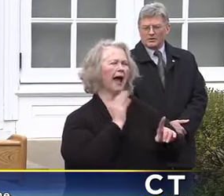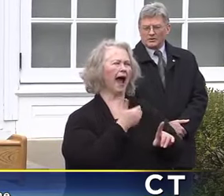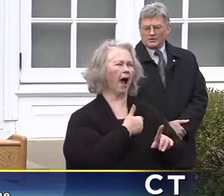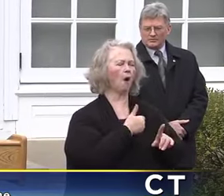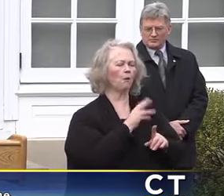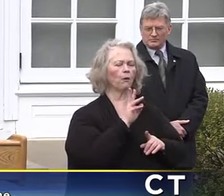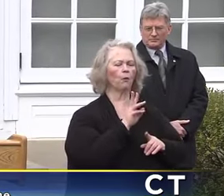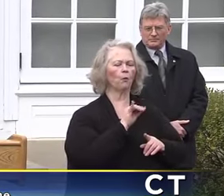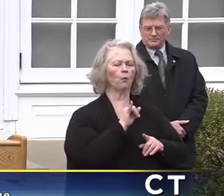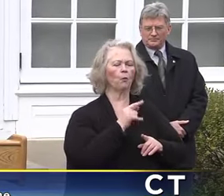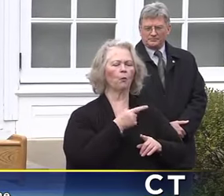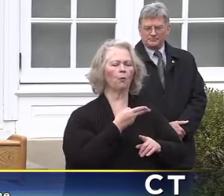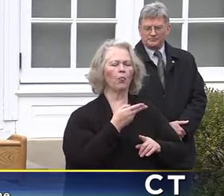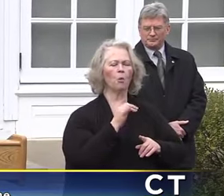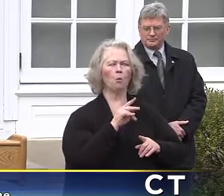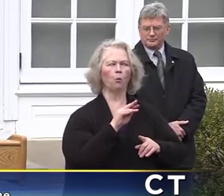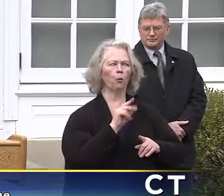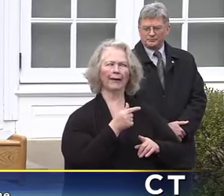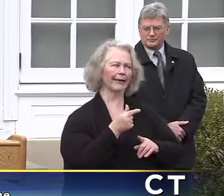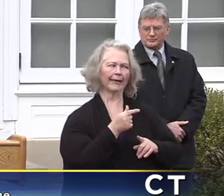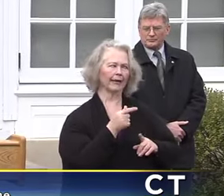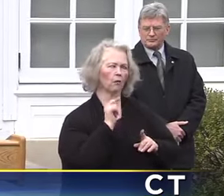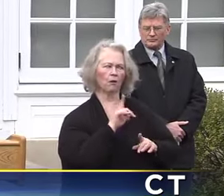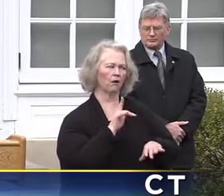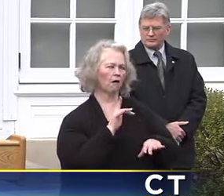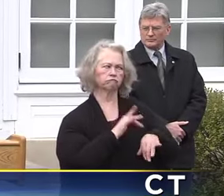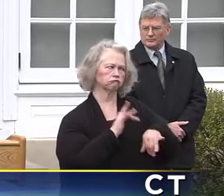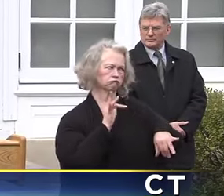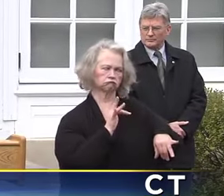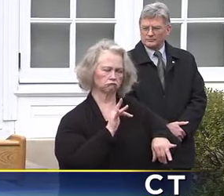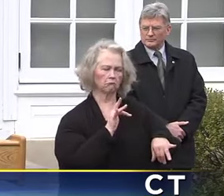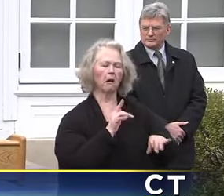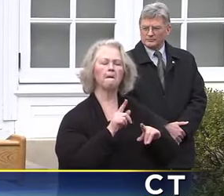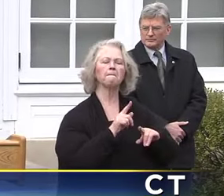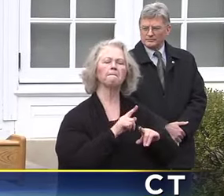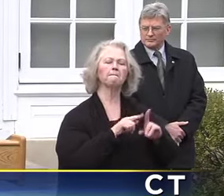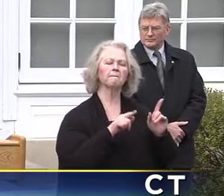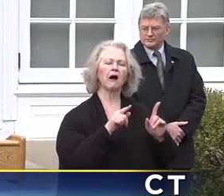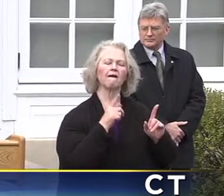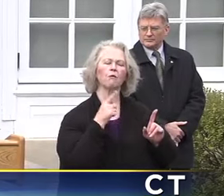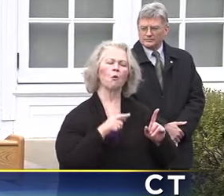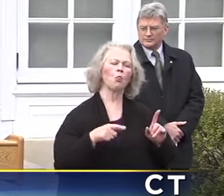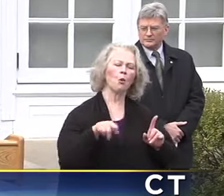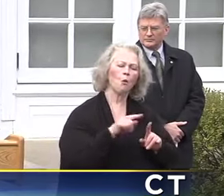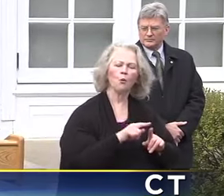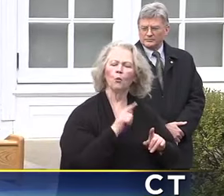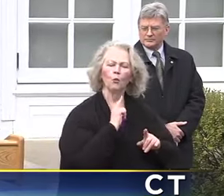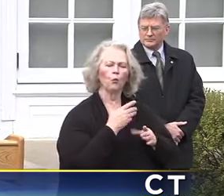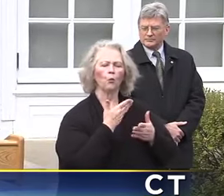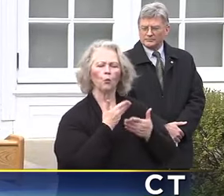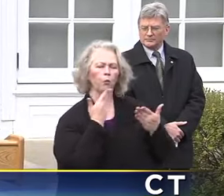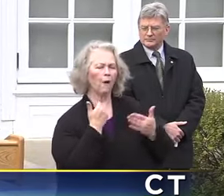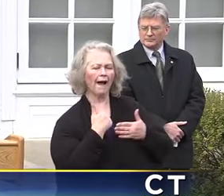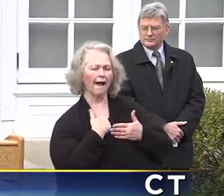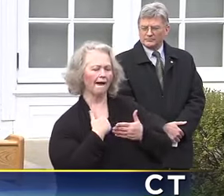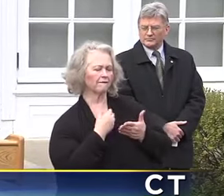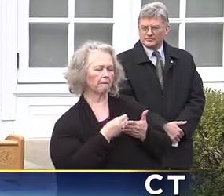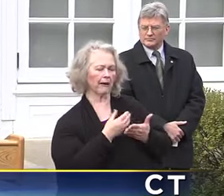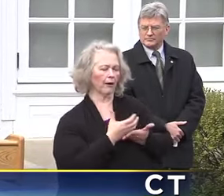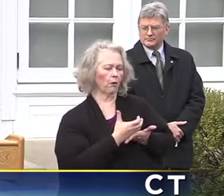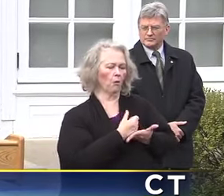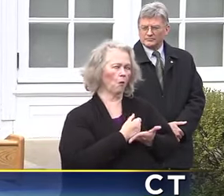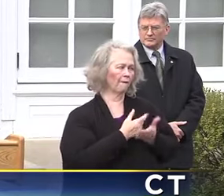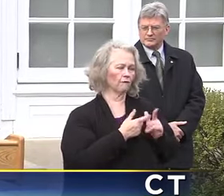paychecks in a weekly or biweekly basis. So it's only the those that do not have income withheld from their paychecks.